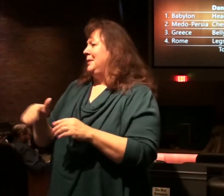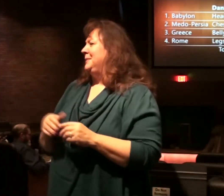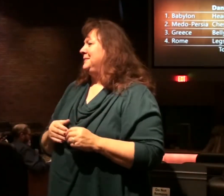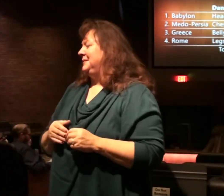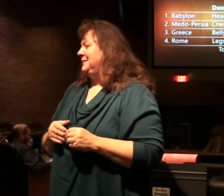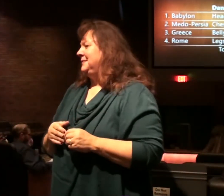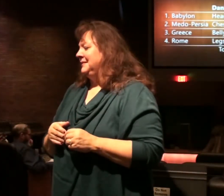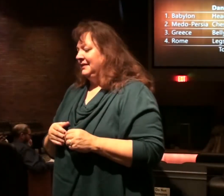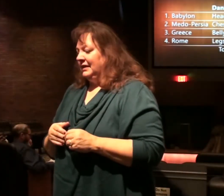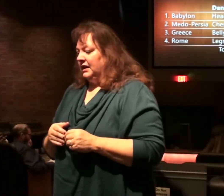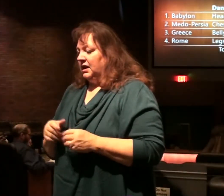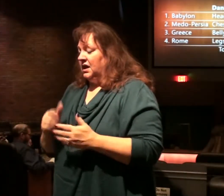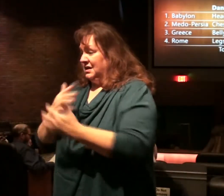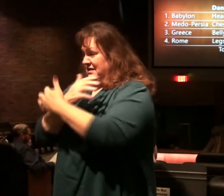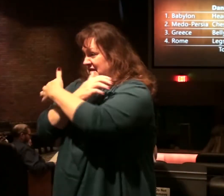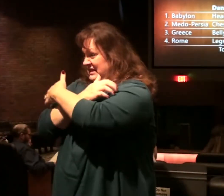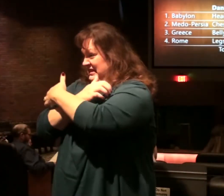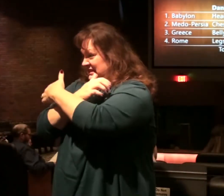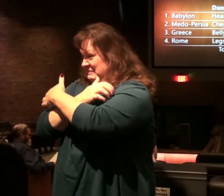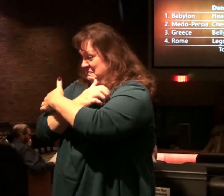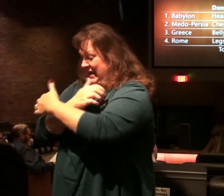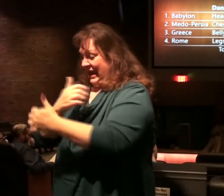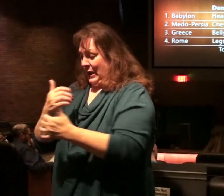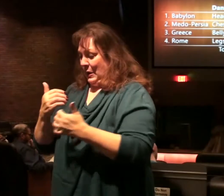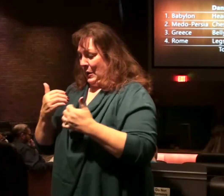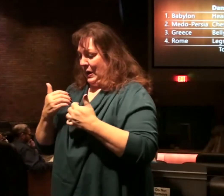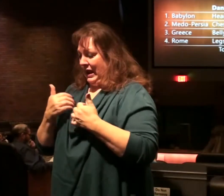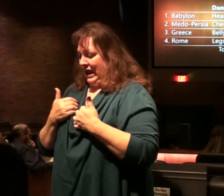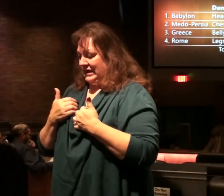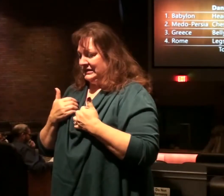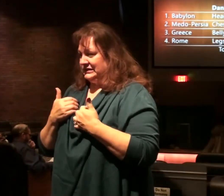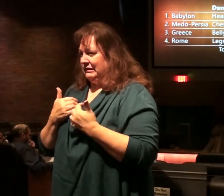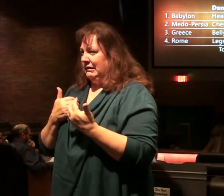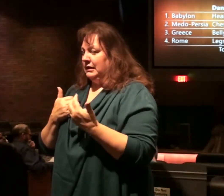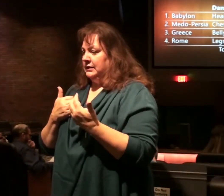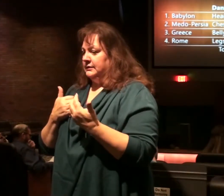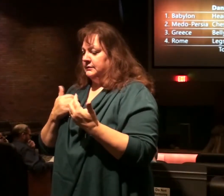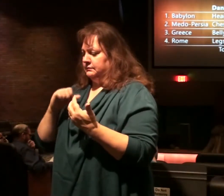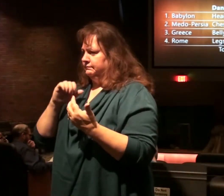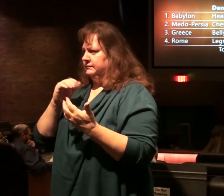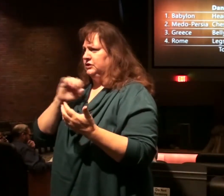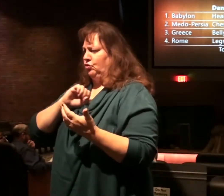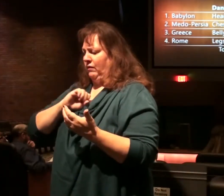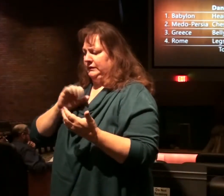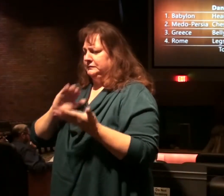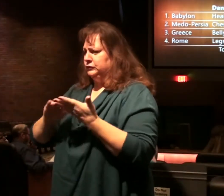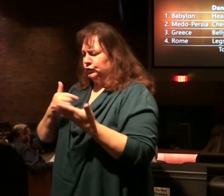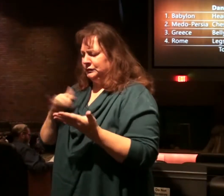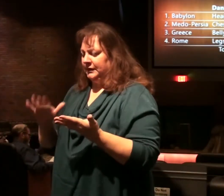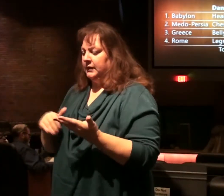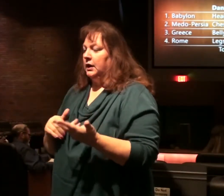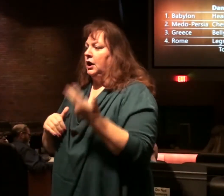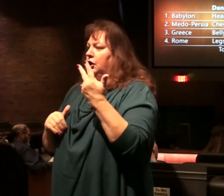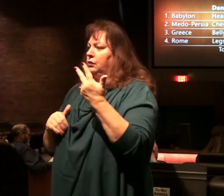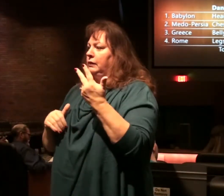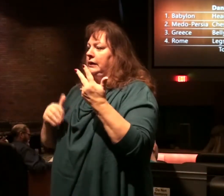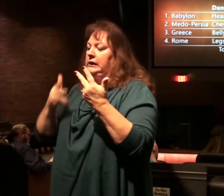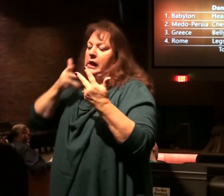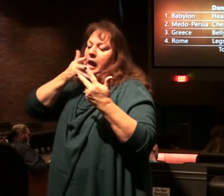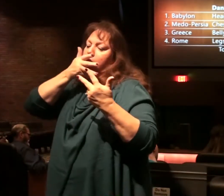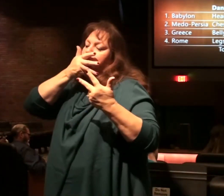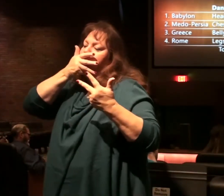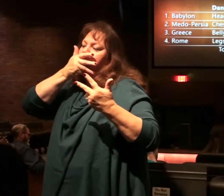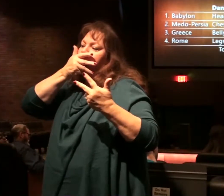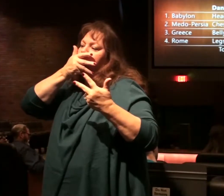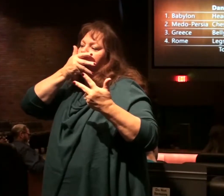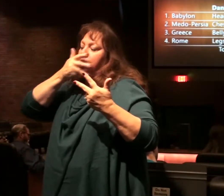And this bear has three, excuse me, ribs in